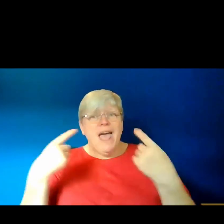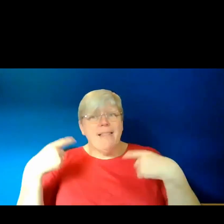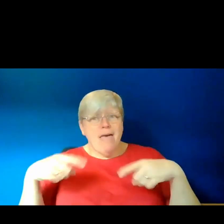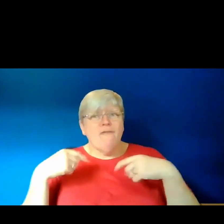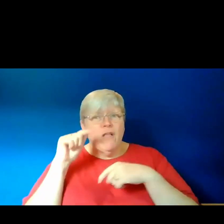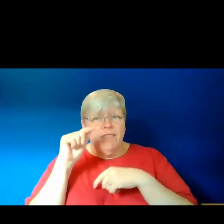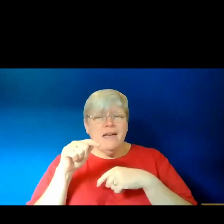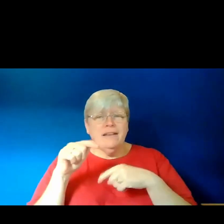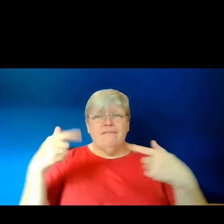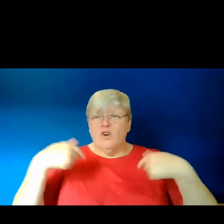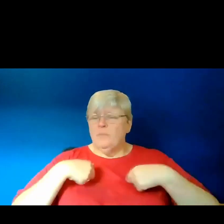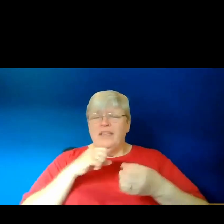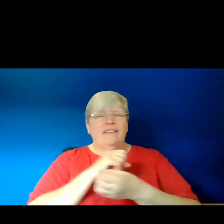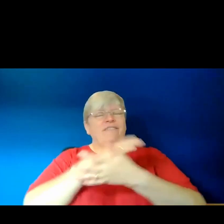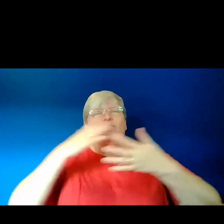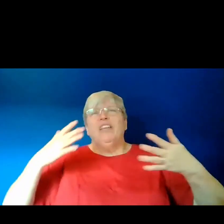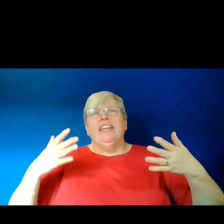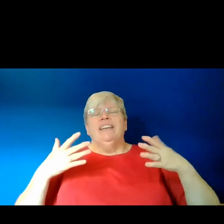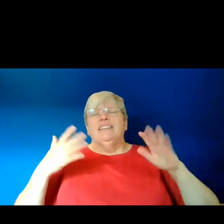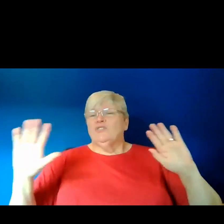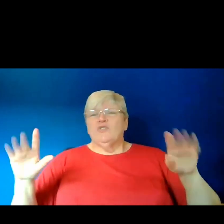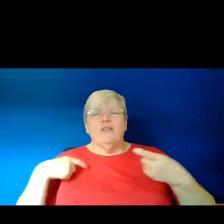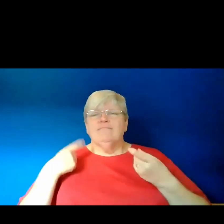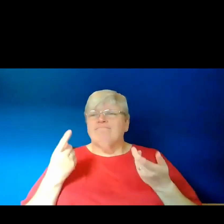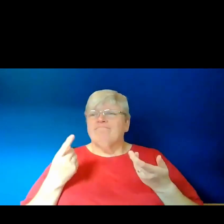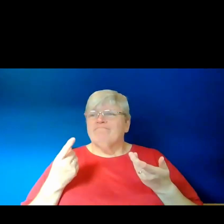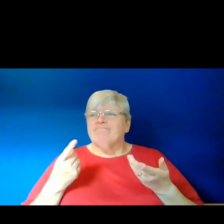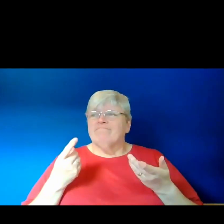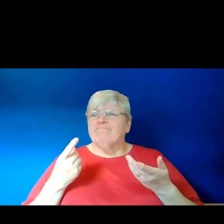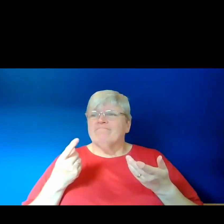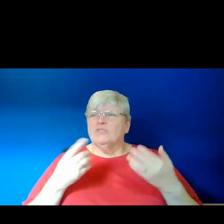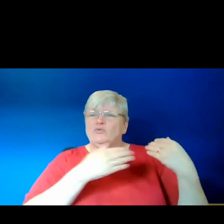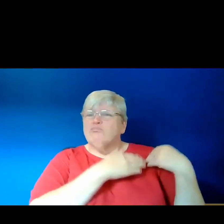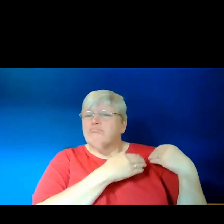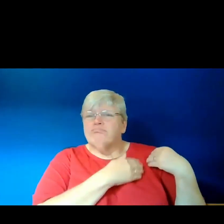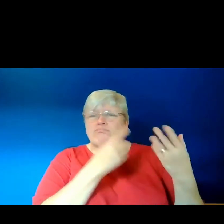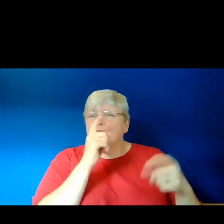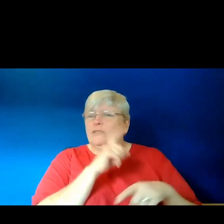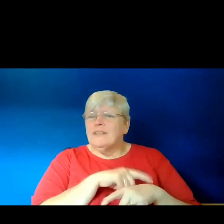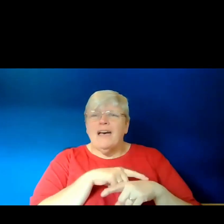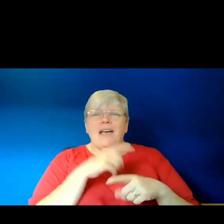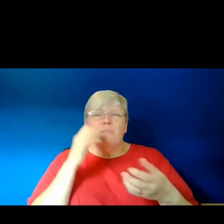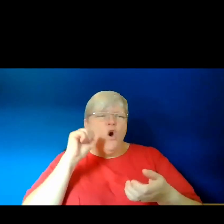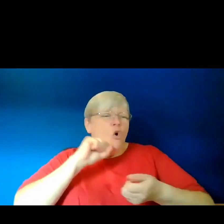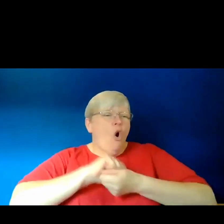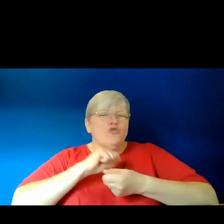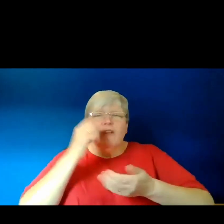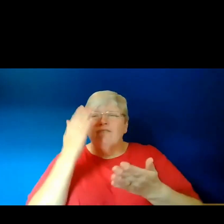for me, it's very freeing to not be completely beholden to time or concrete fact.